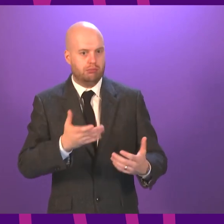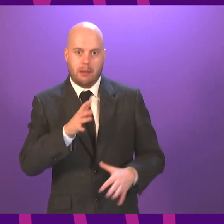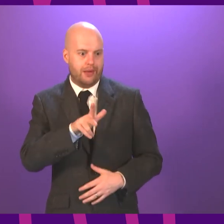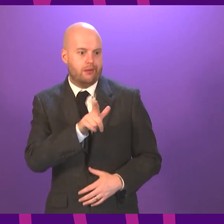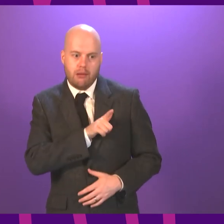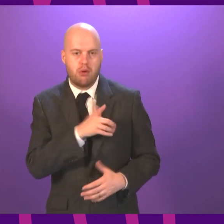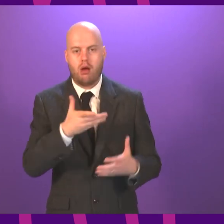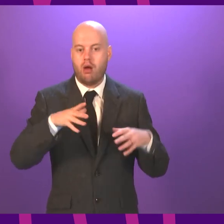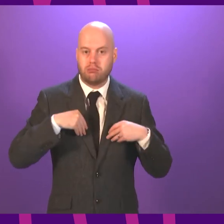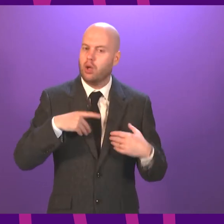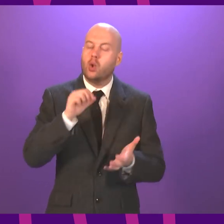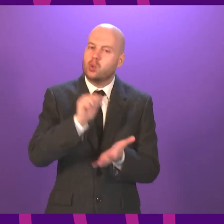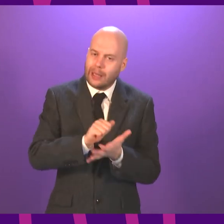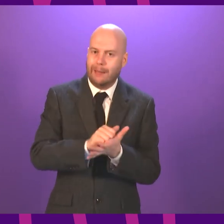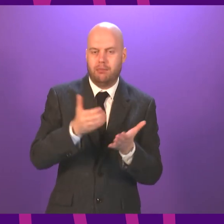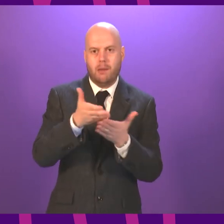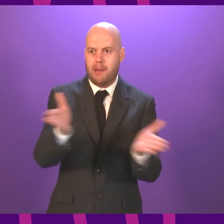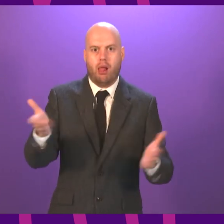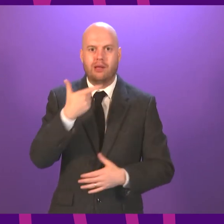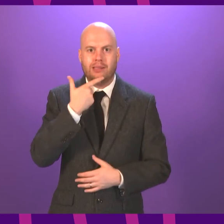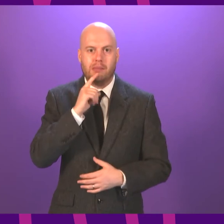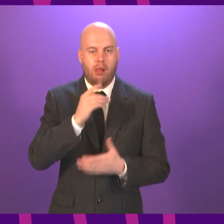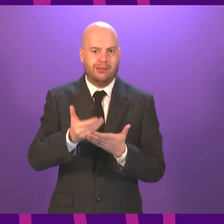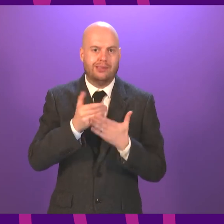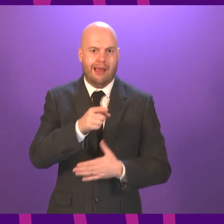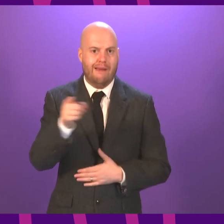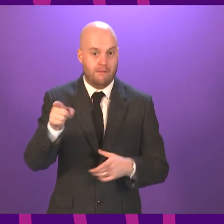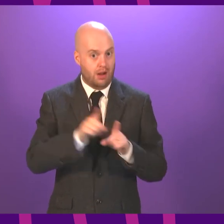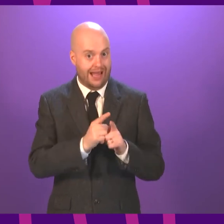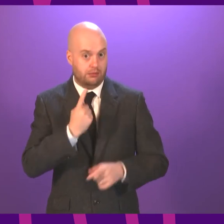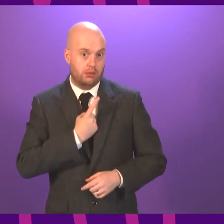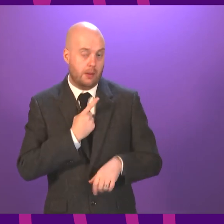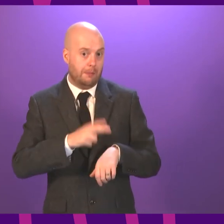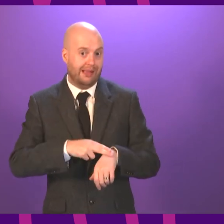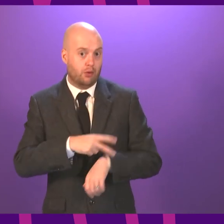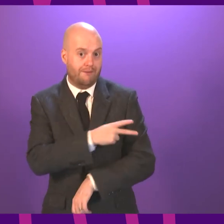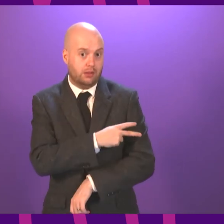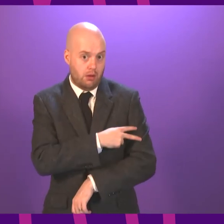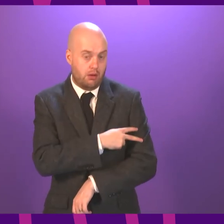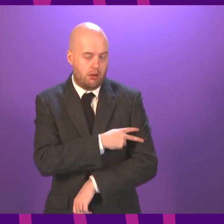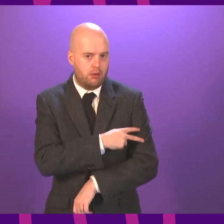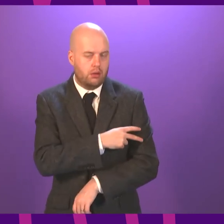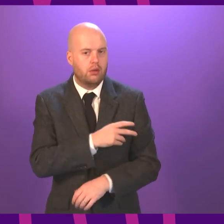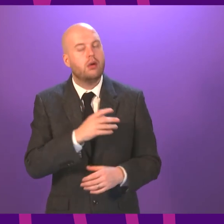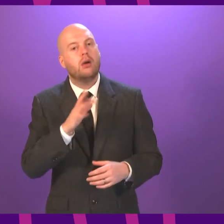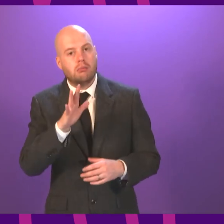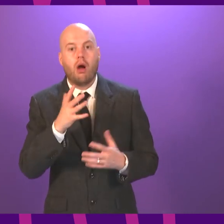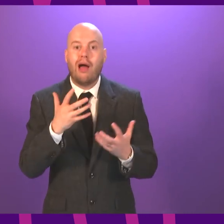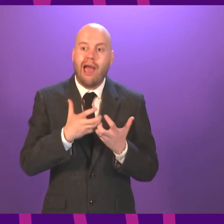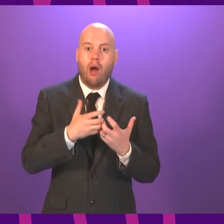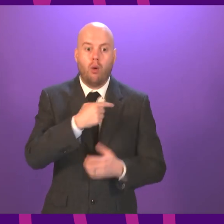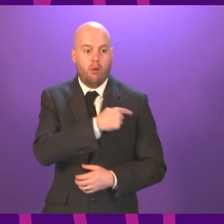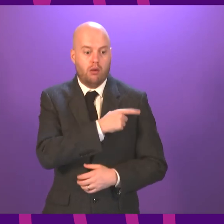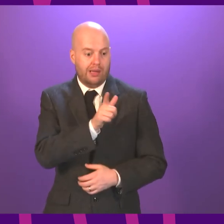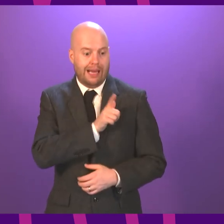the population safe. We continue to support that, but also consider the implications of that for police officers themselves. So it